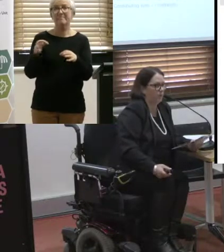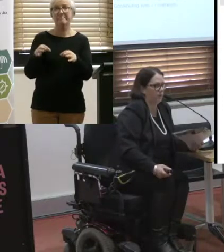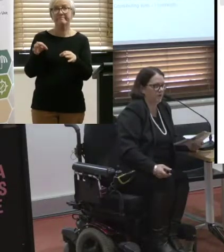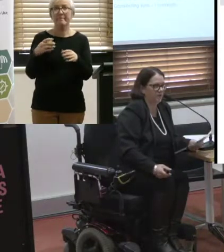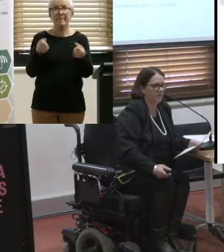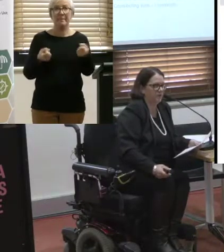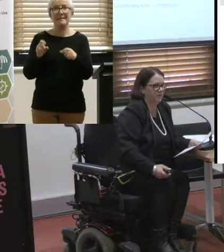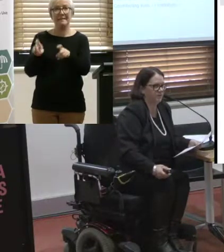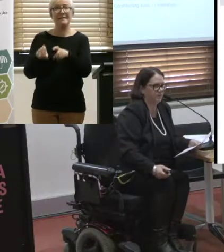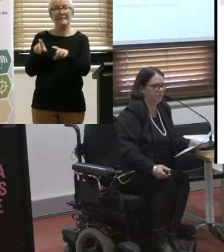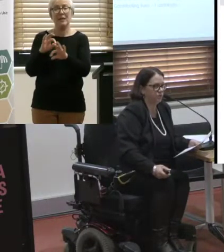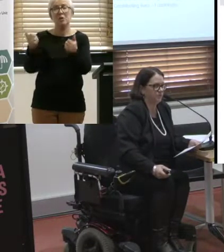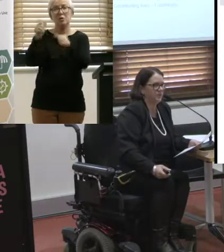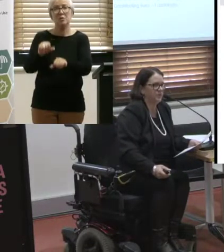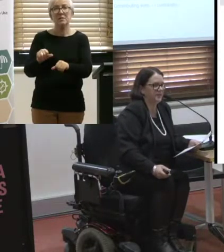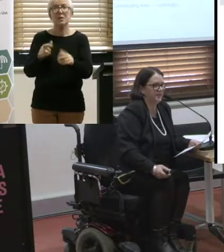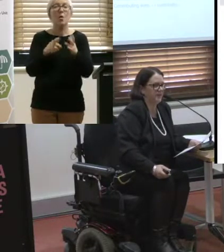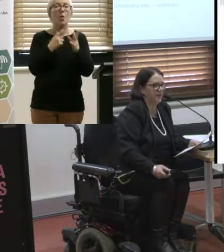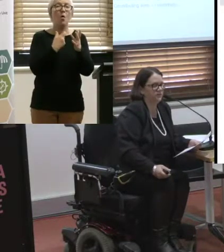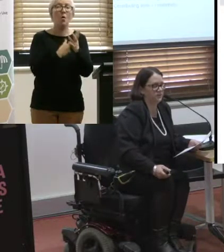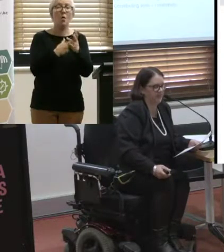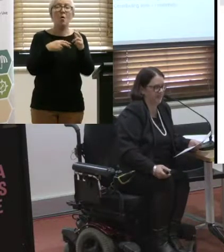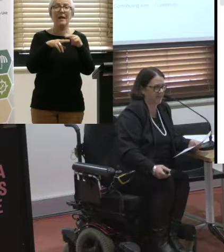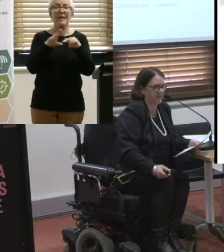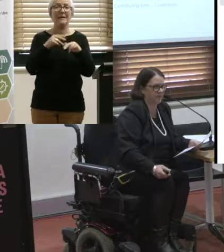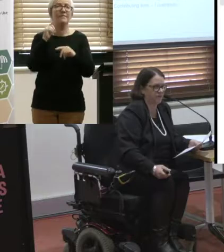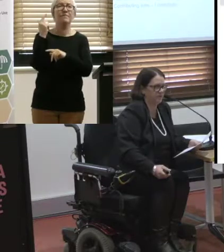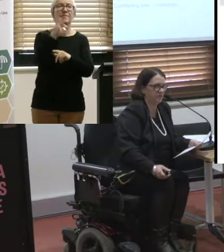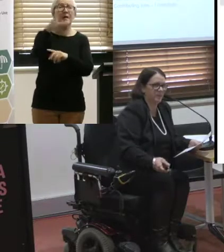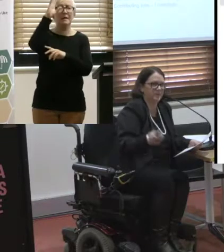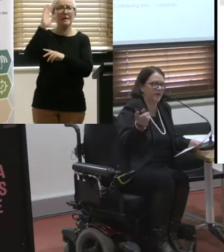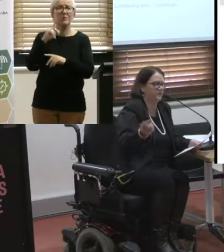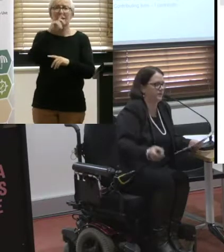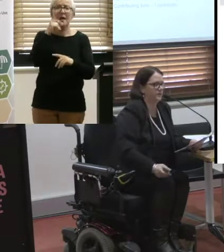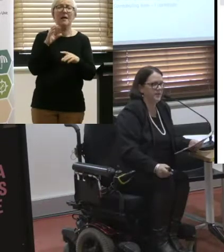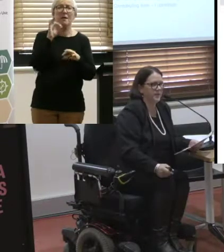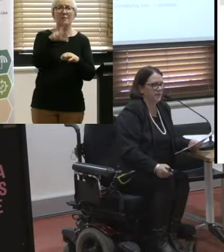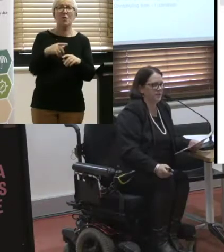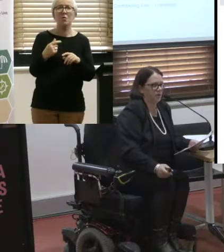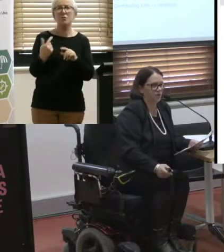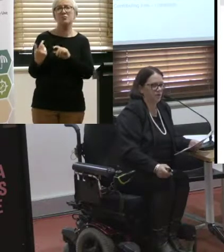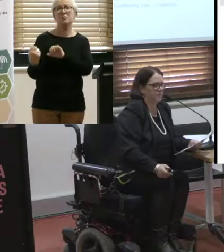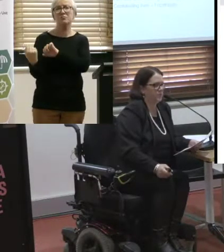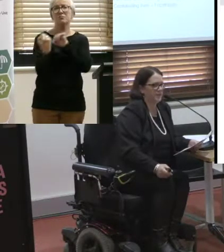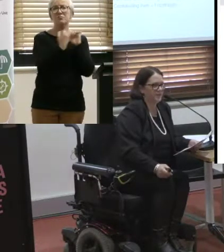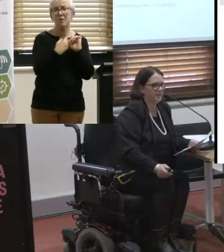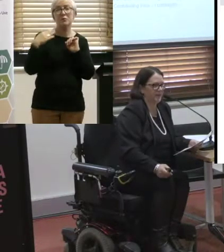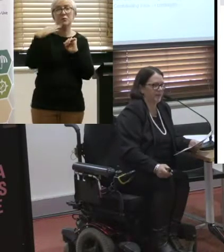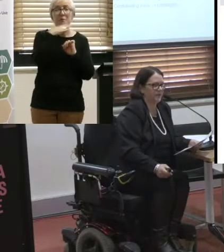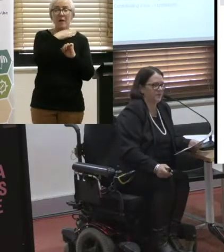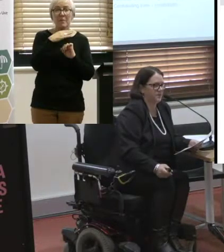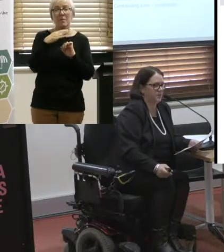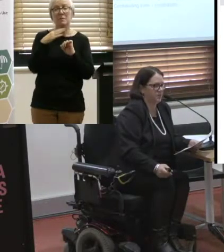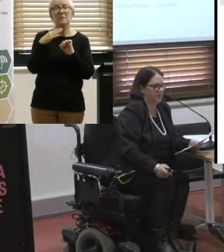Or what we often hear of people in rural communities who can't afford the taxi to get to Peter Mac for an appointment,